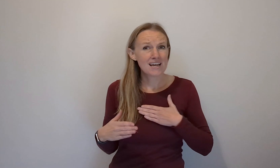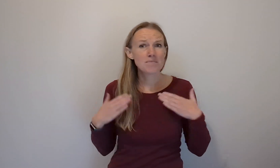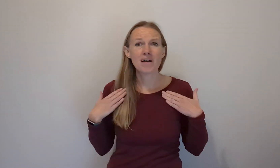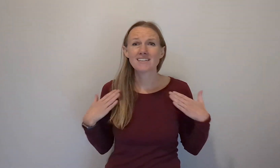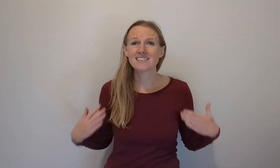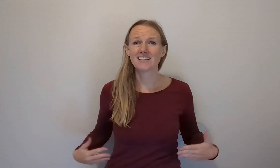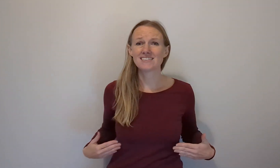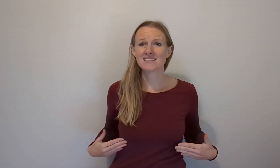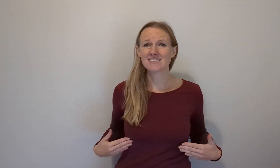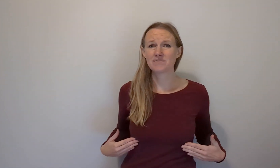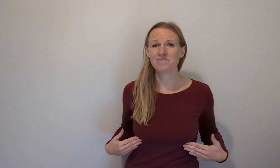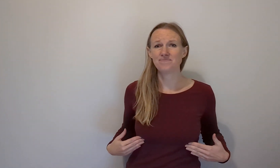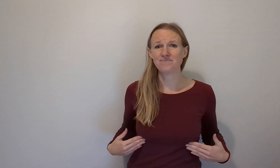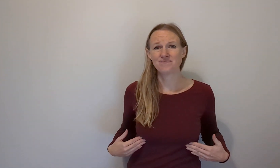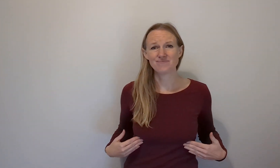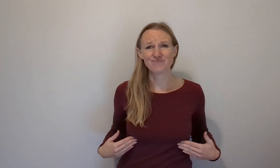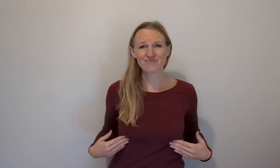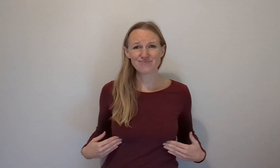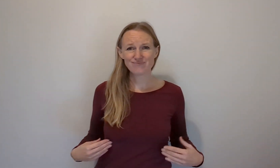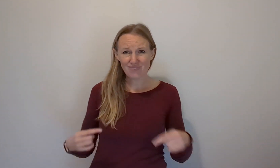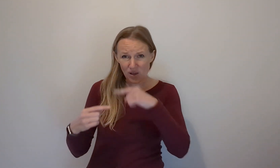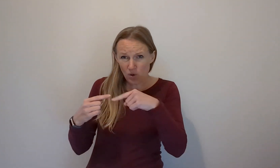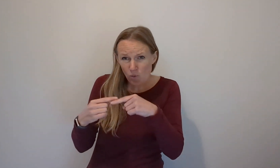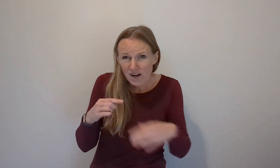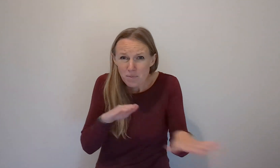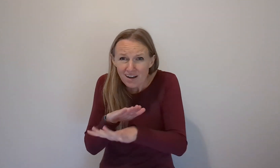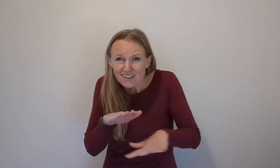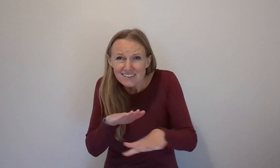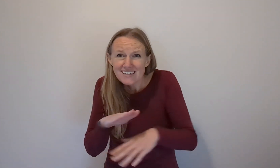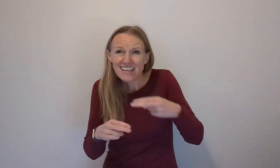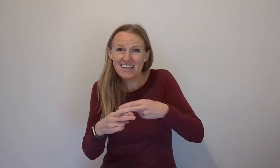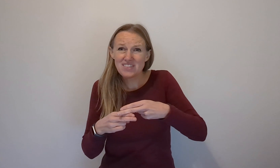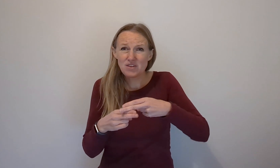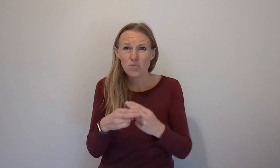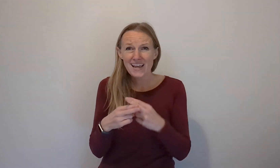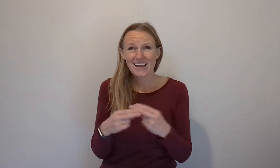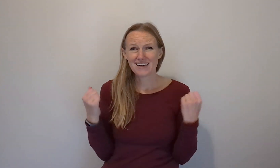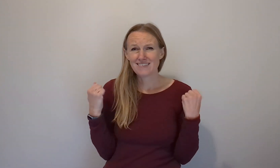at the end